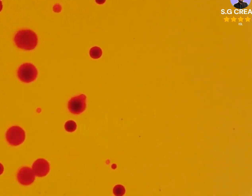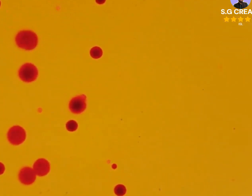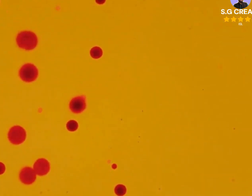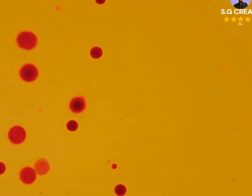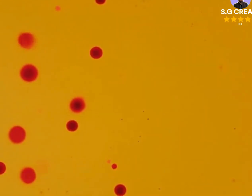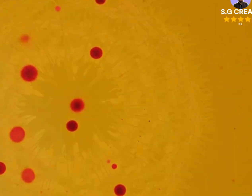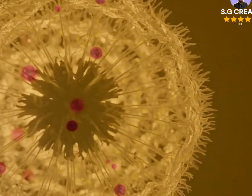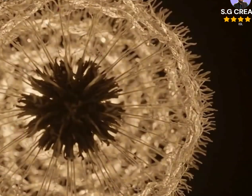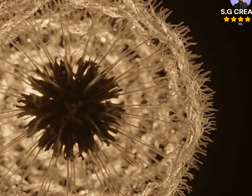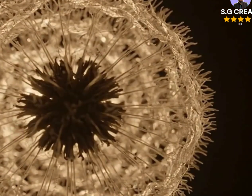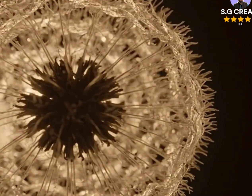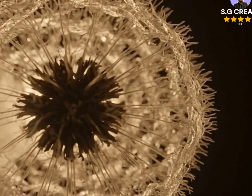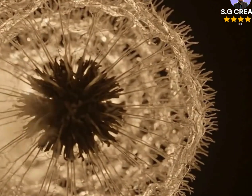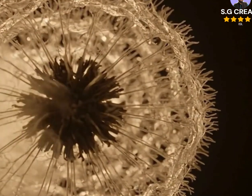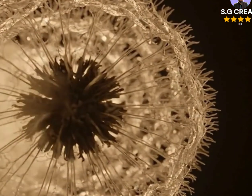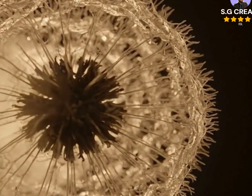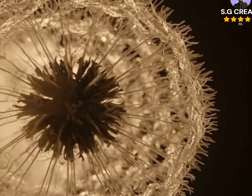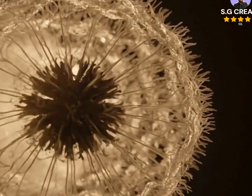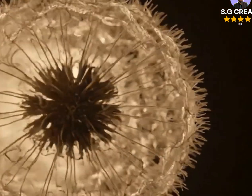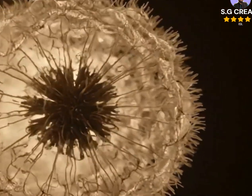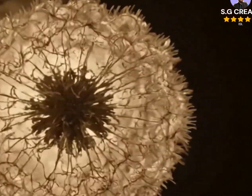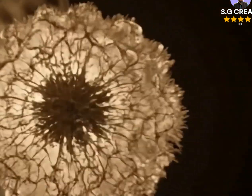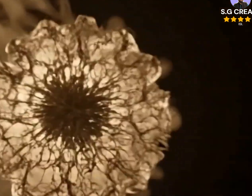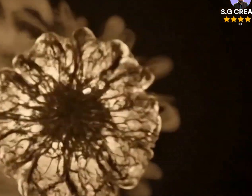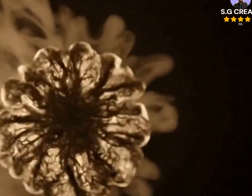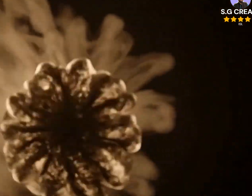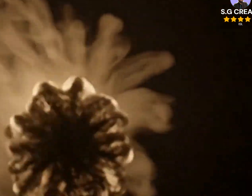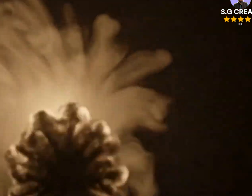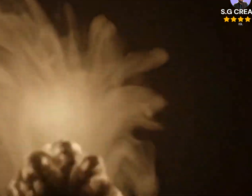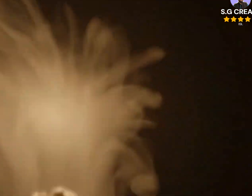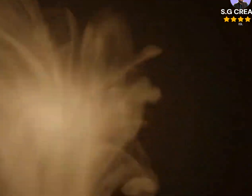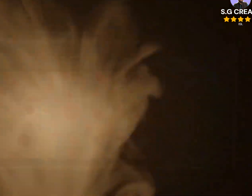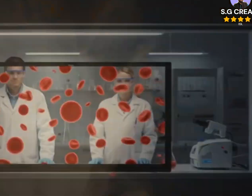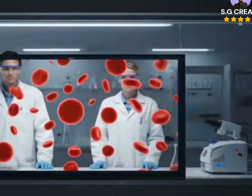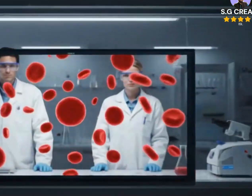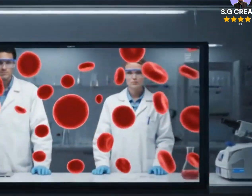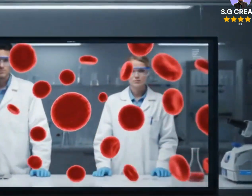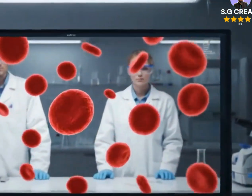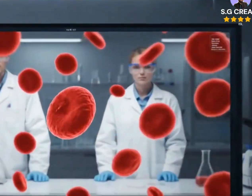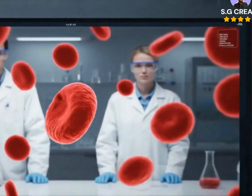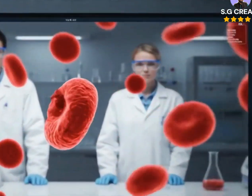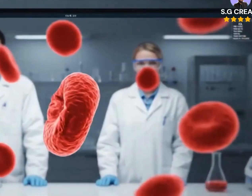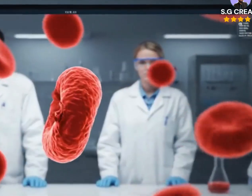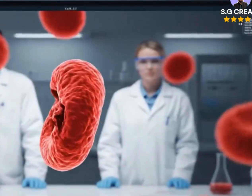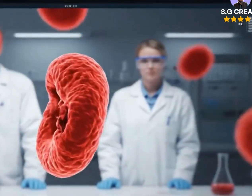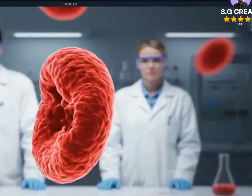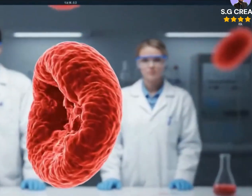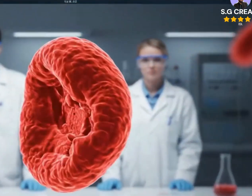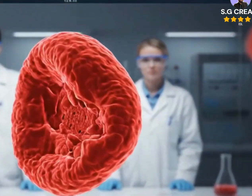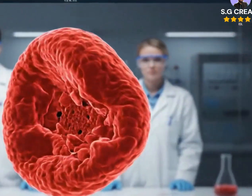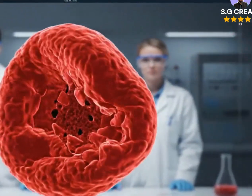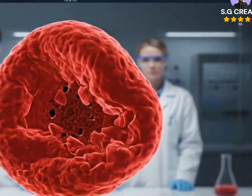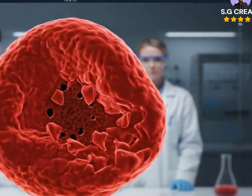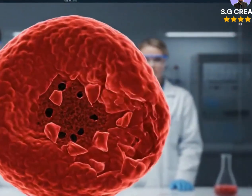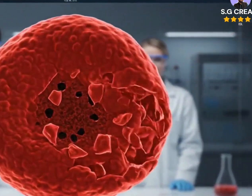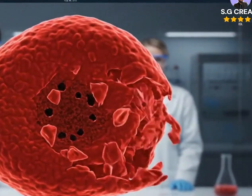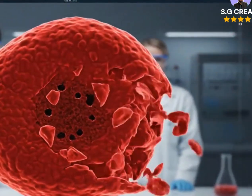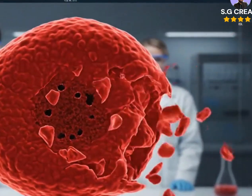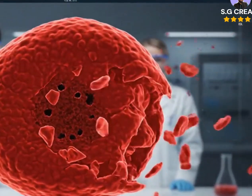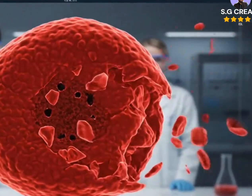which often harms both good and bad cells this selective low toxicity effect is what makes the extract so